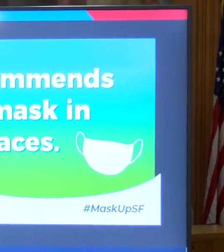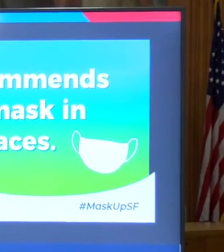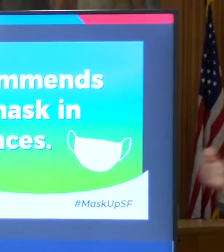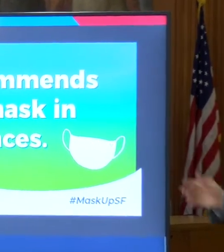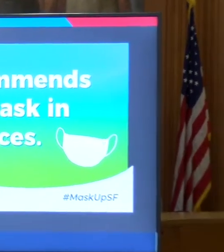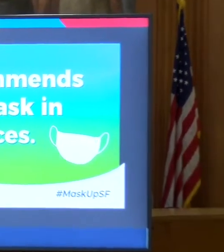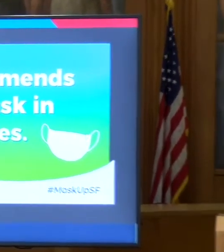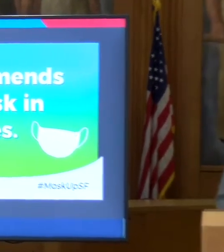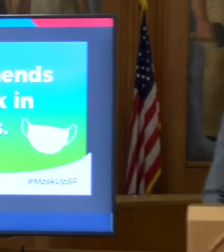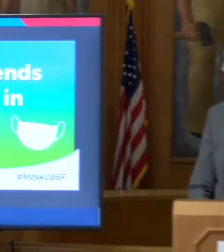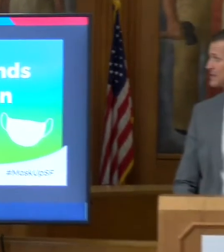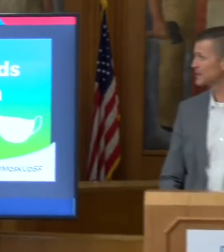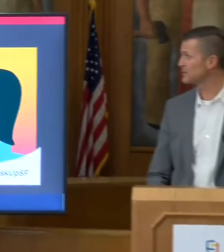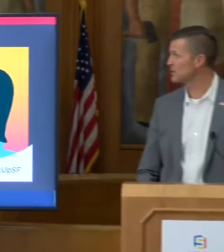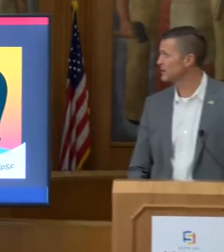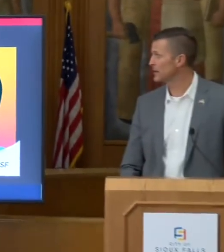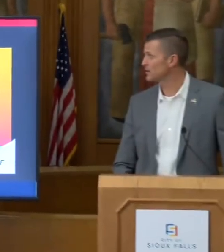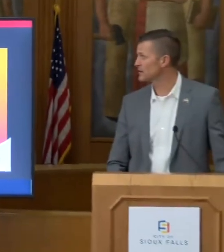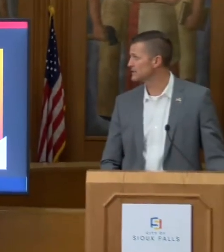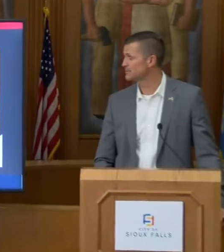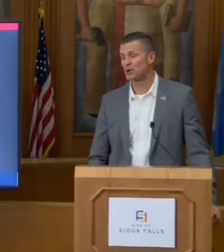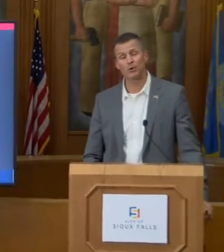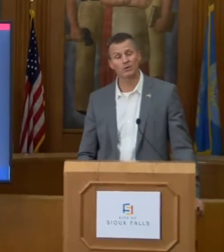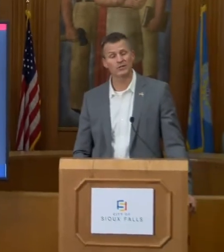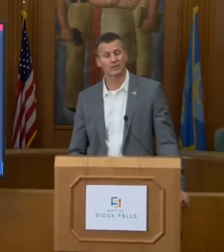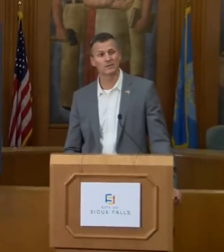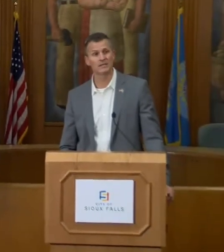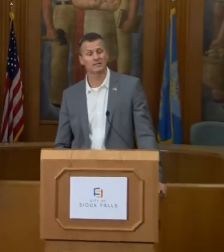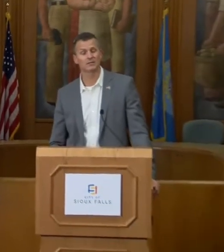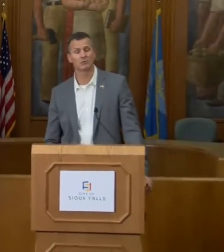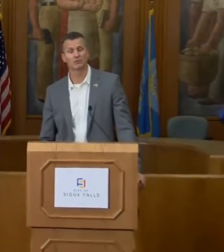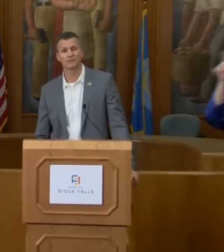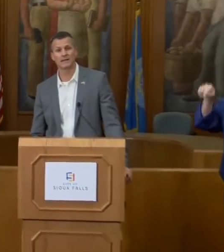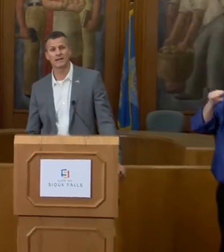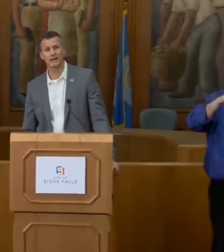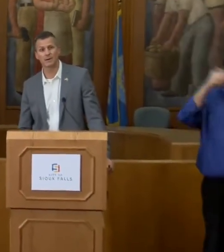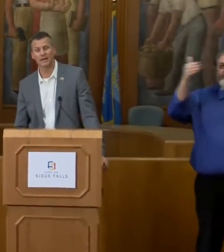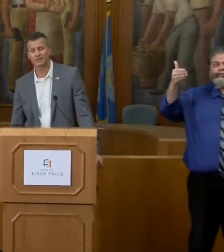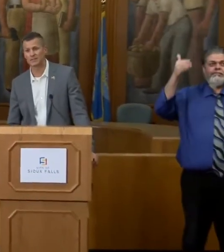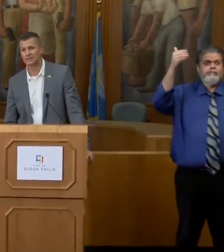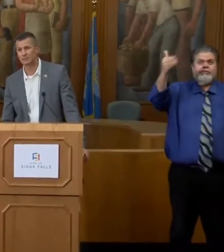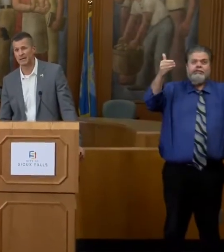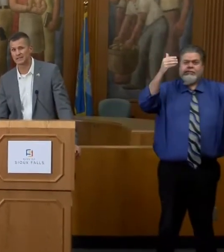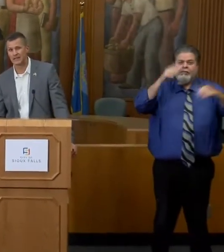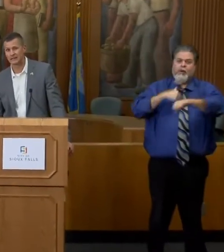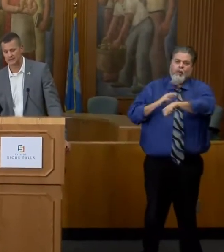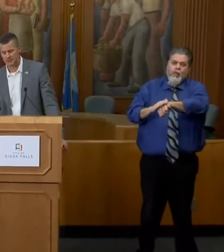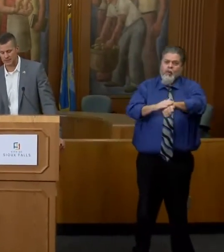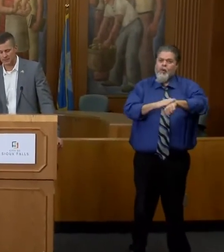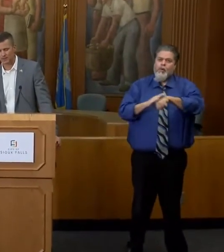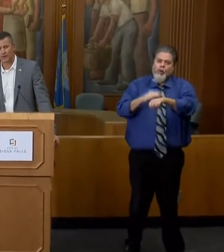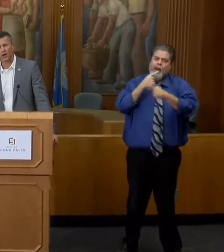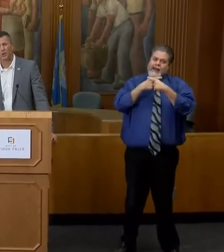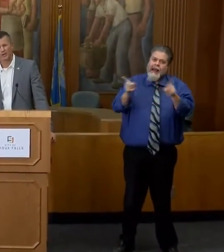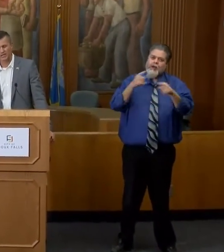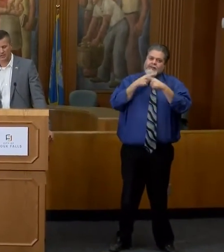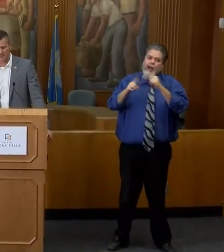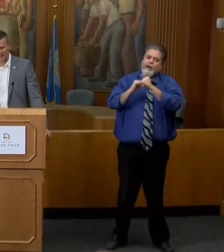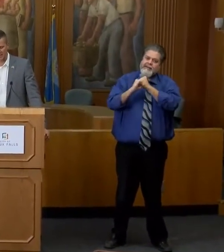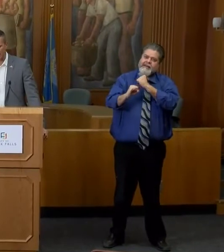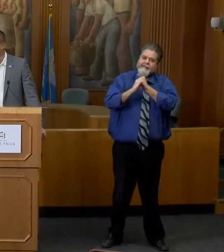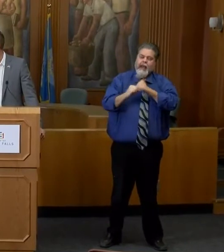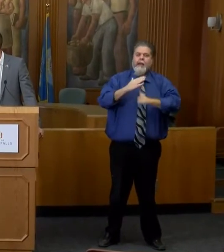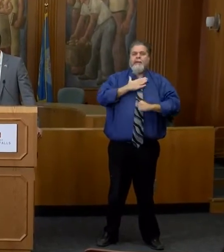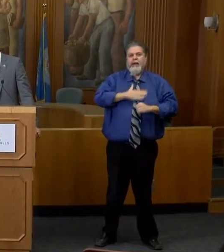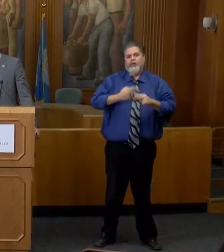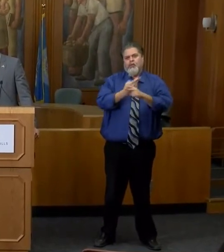You're going to see a lot of these campaigns in the community. You're going to see billboards. You're going to see social media campaigns. You're going to see PSAs. We need you